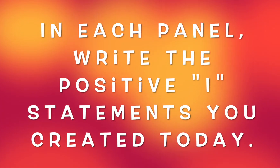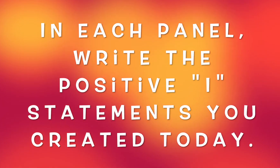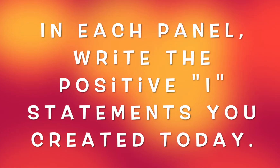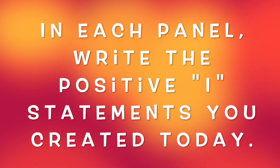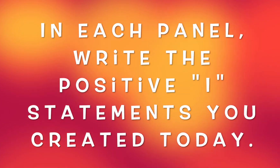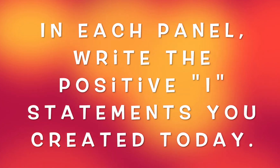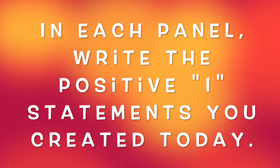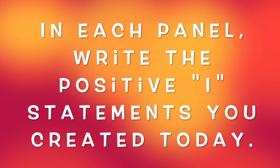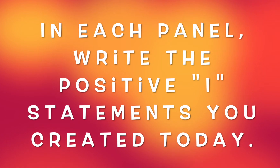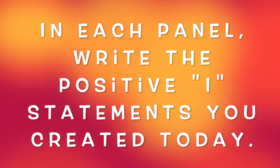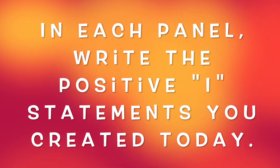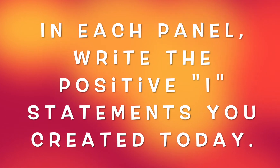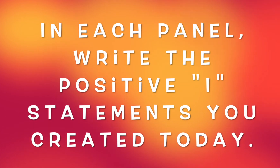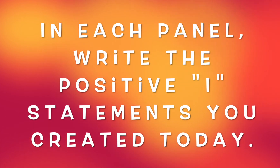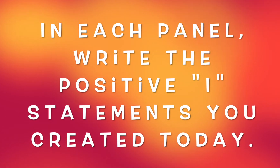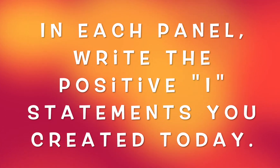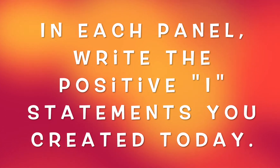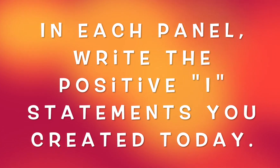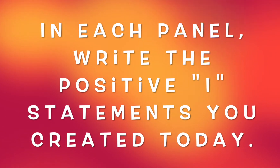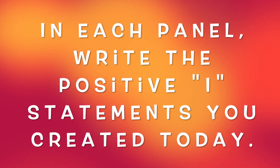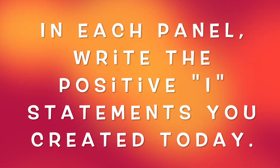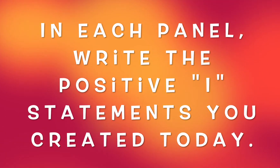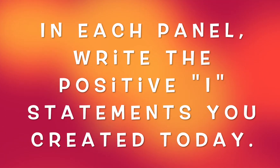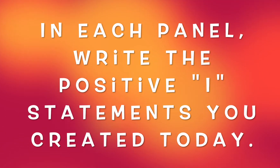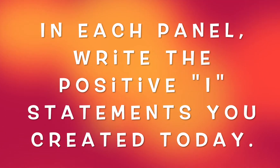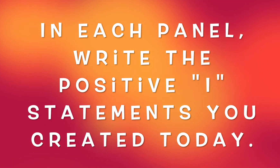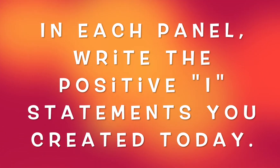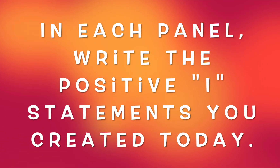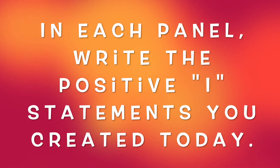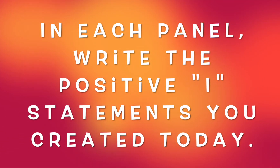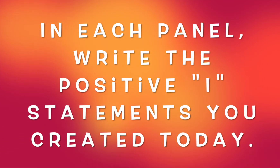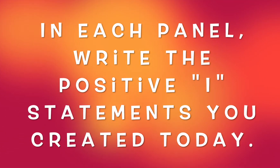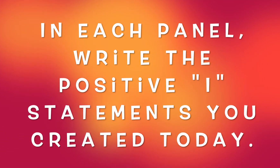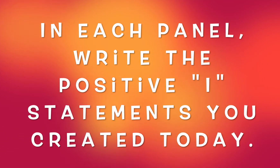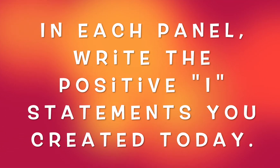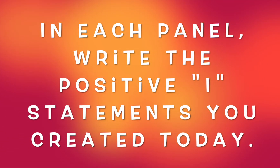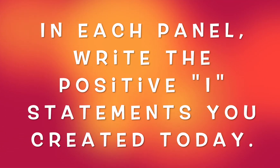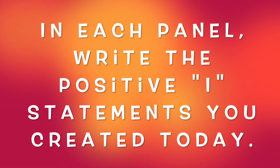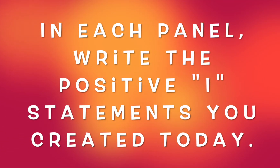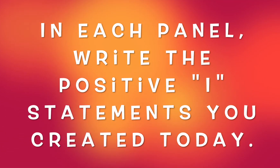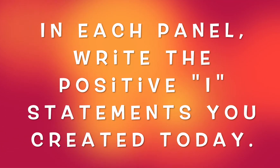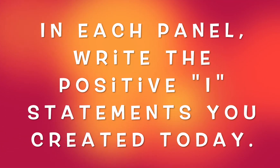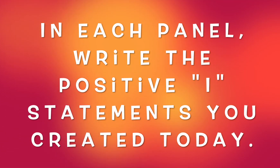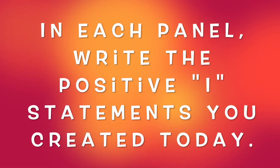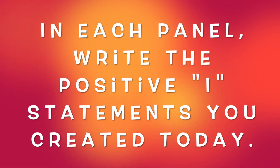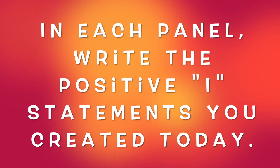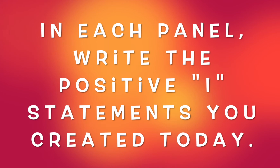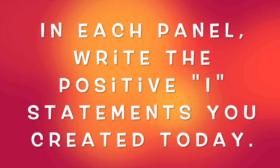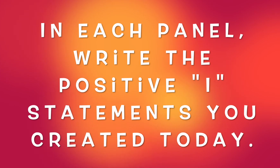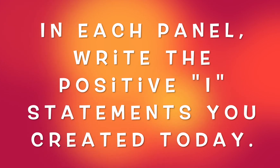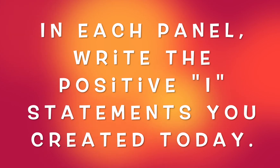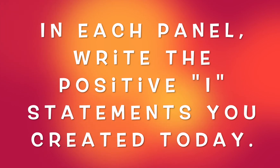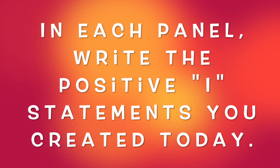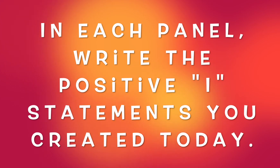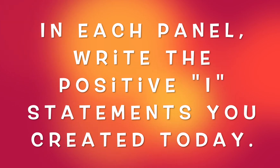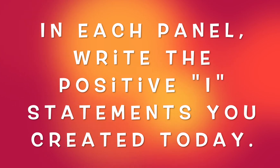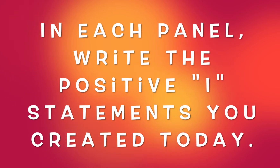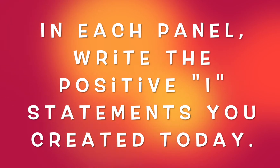I statements you created today. I can, I am, and I